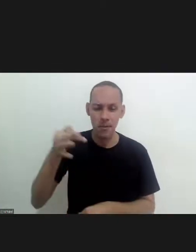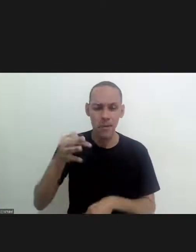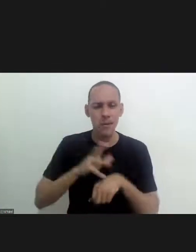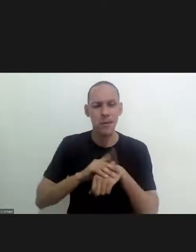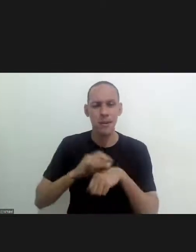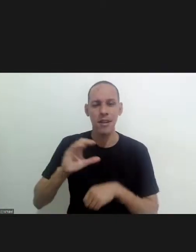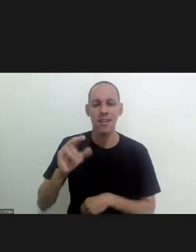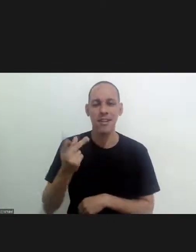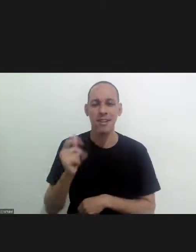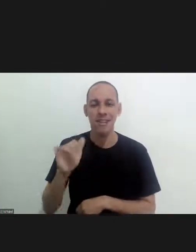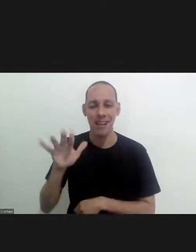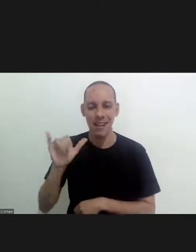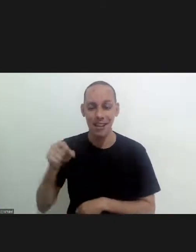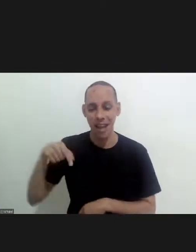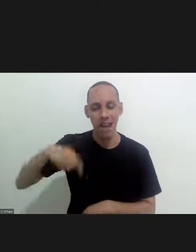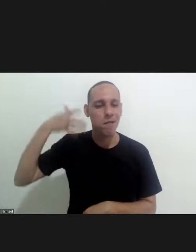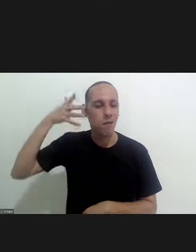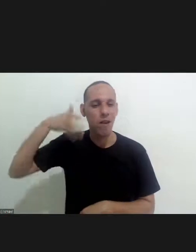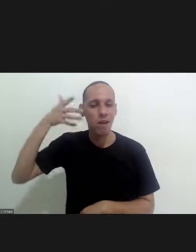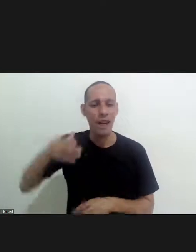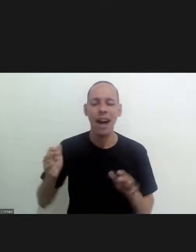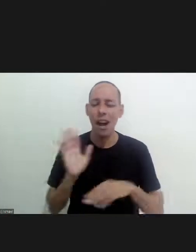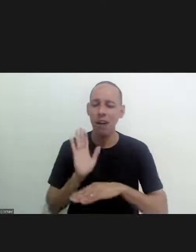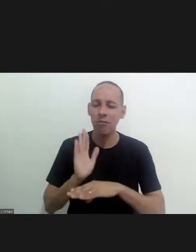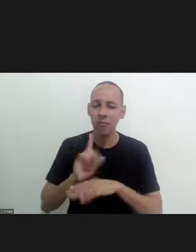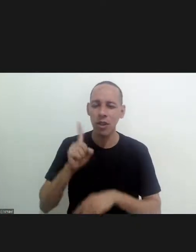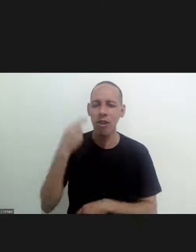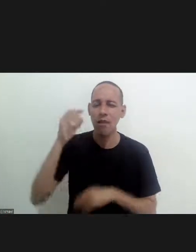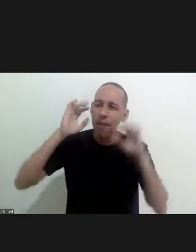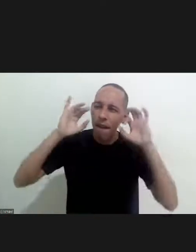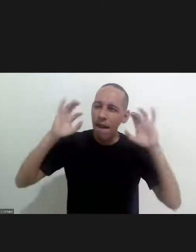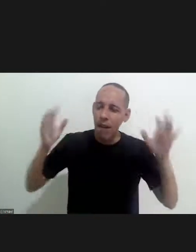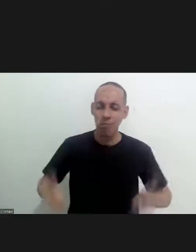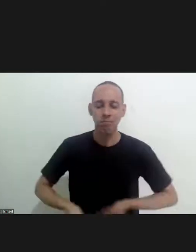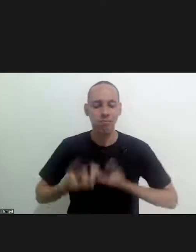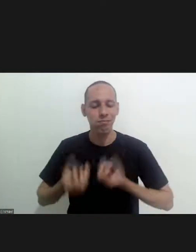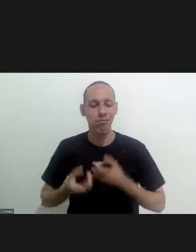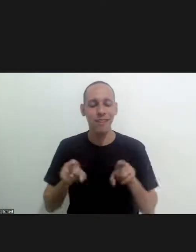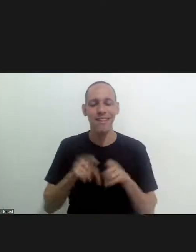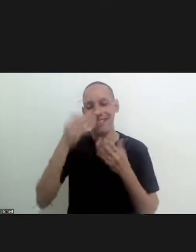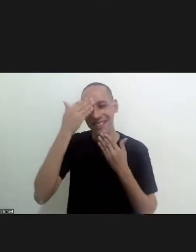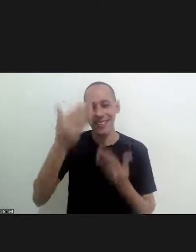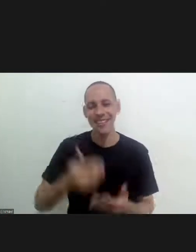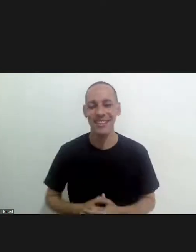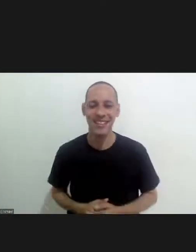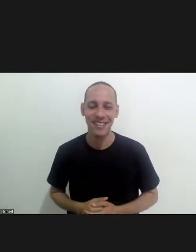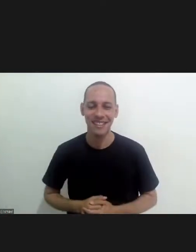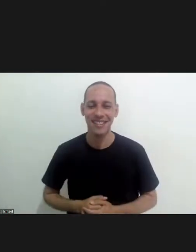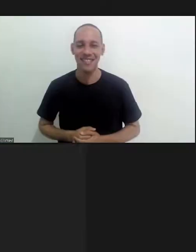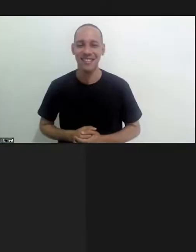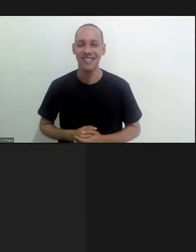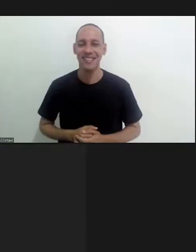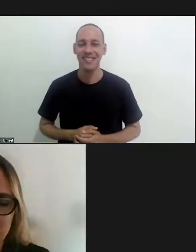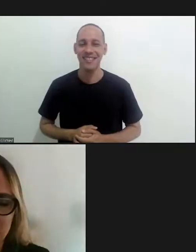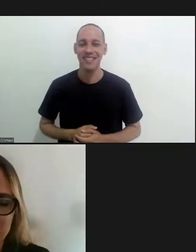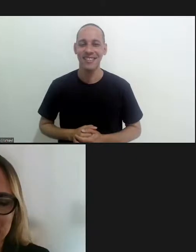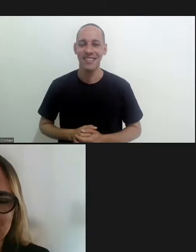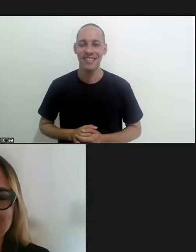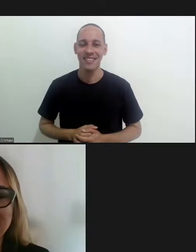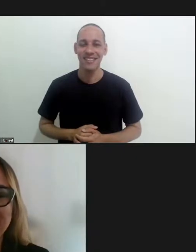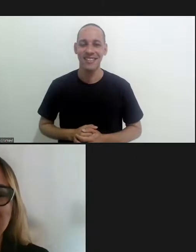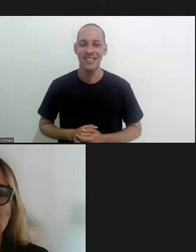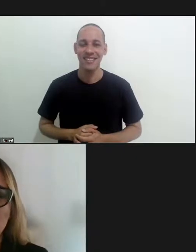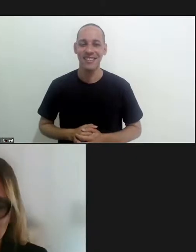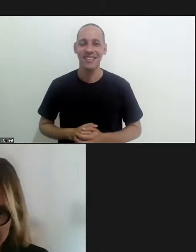control of Chagas disease. May this seminar be for us to have fruit for thought and much inspiration. Thank you very much.